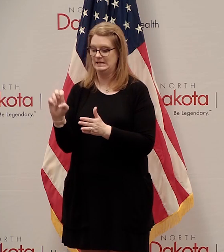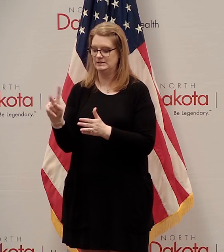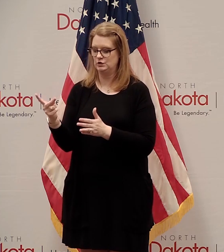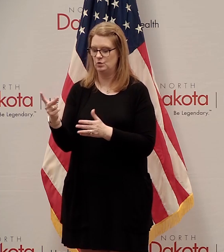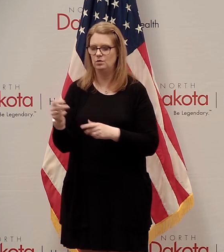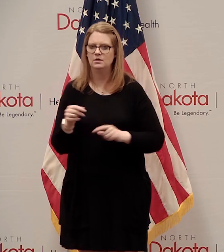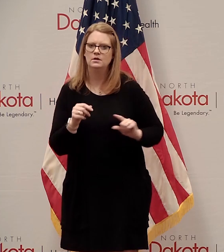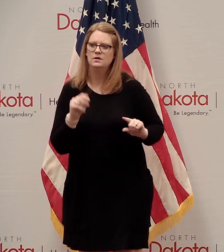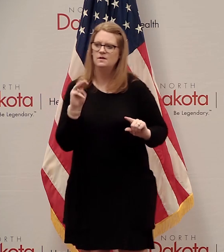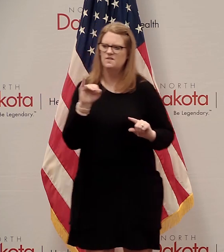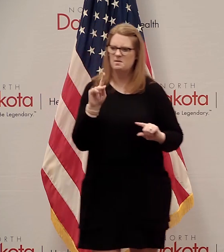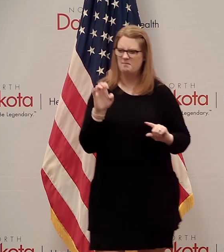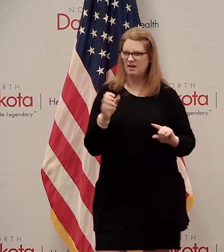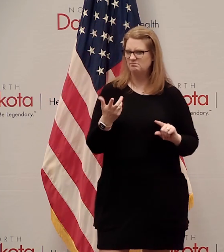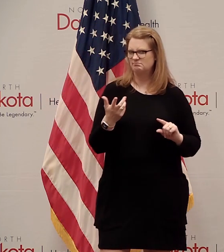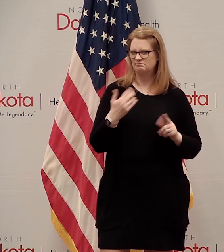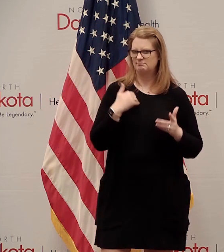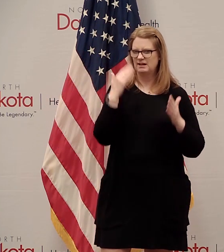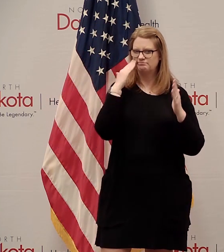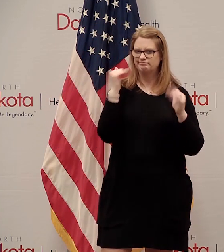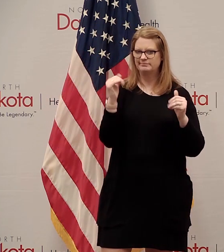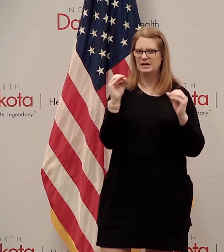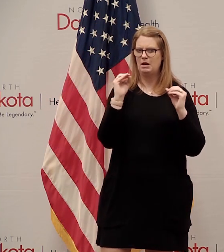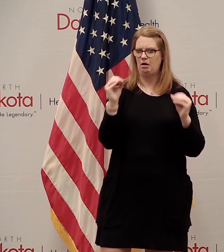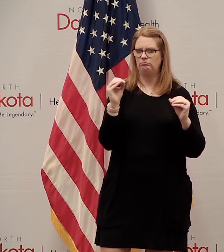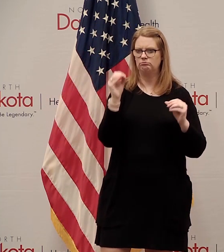For Mike, I don't have any expectations because I,